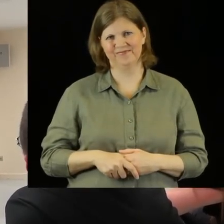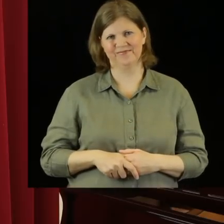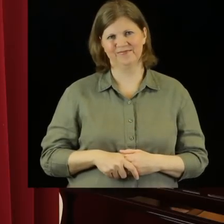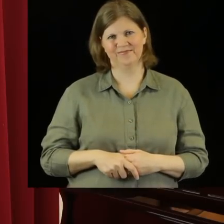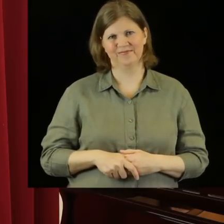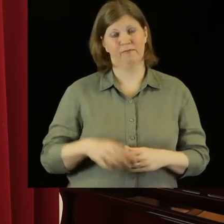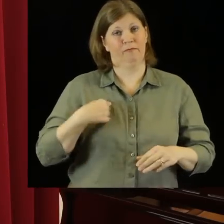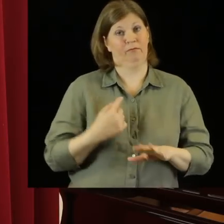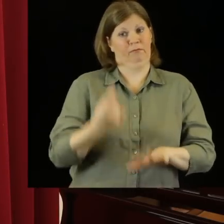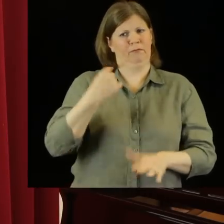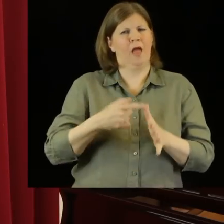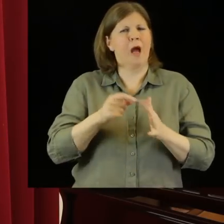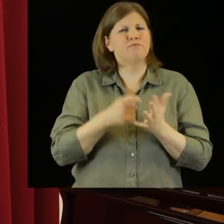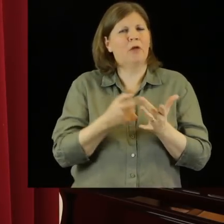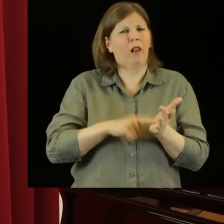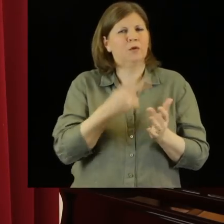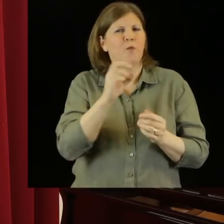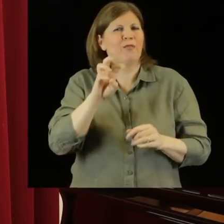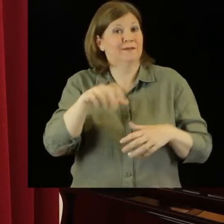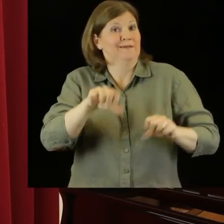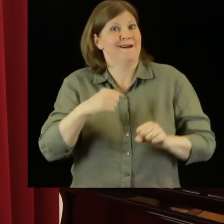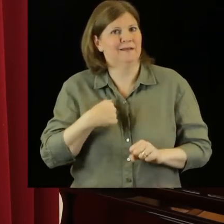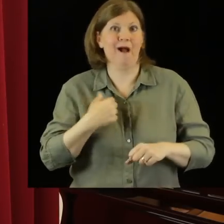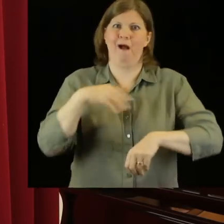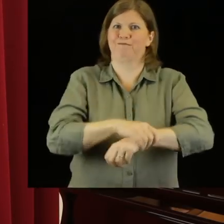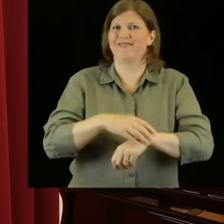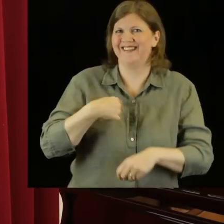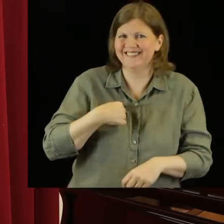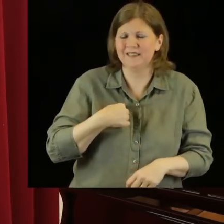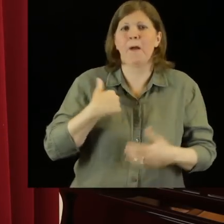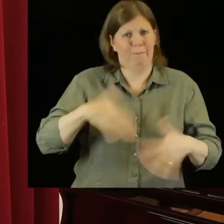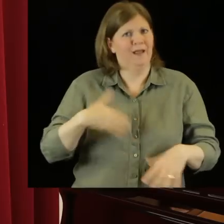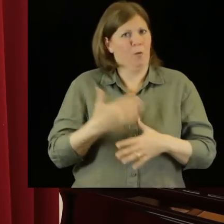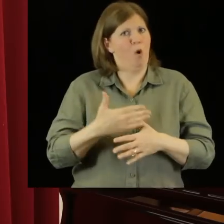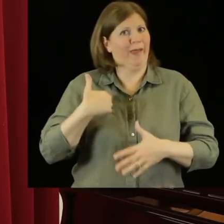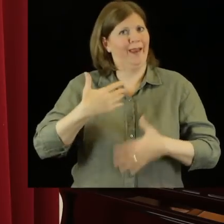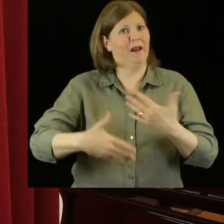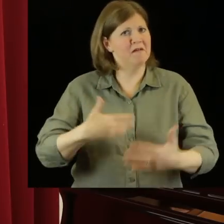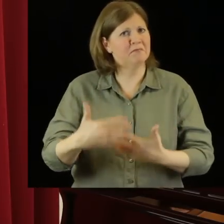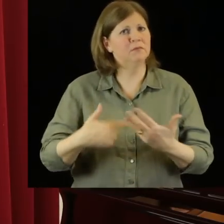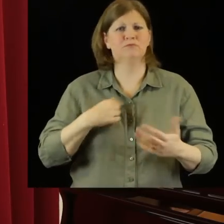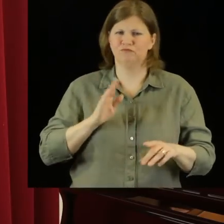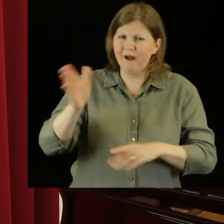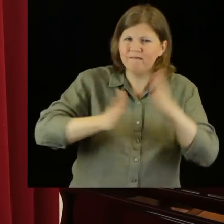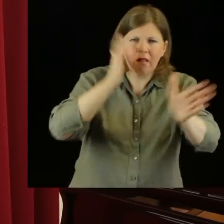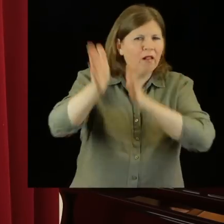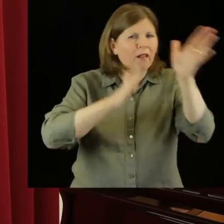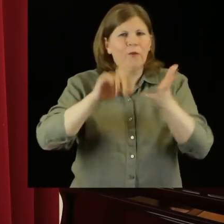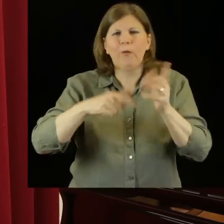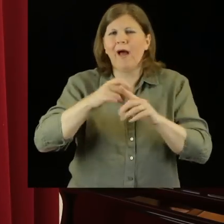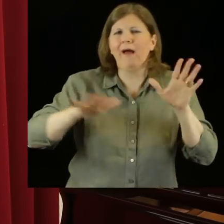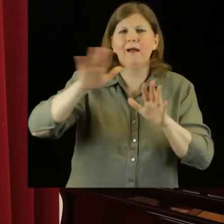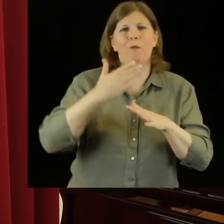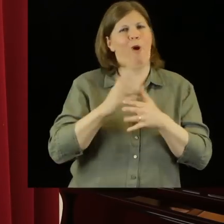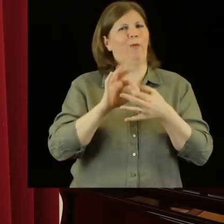April 2013 as The Apprentice and I've been working, you know, I've been travelling around the UK working